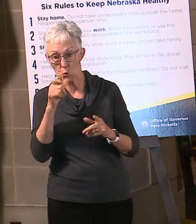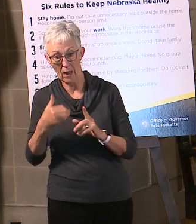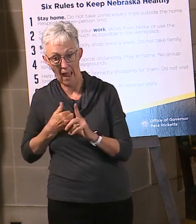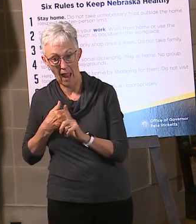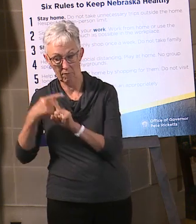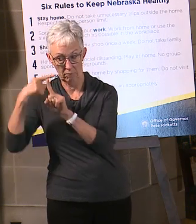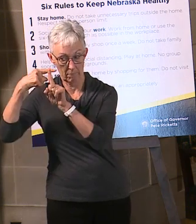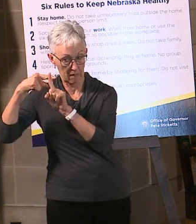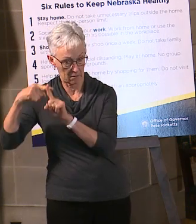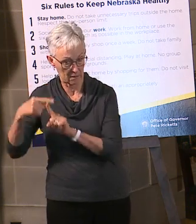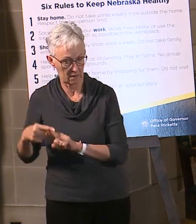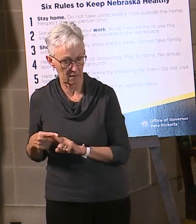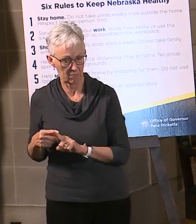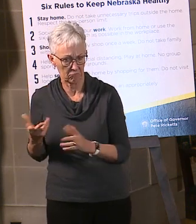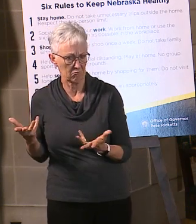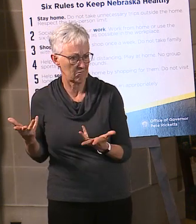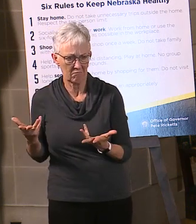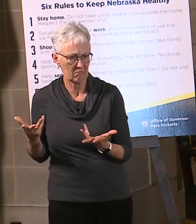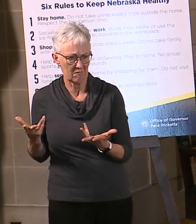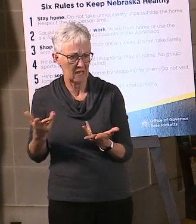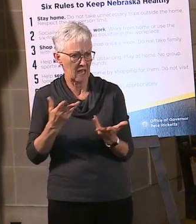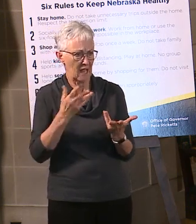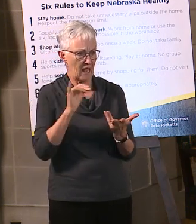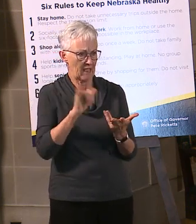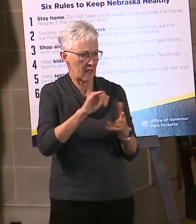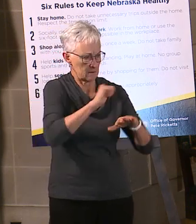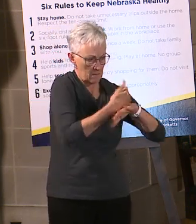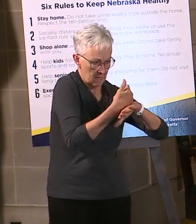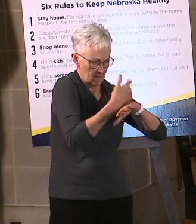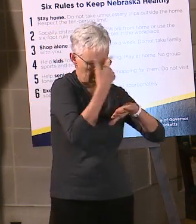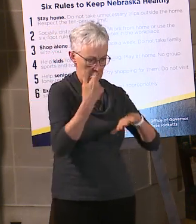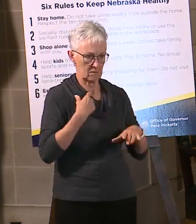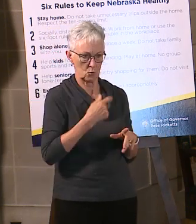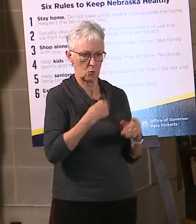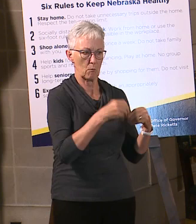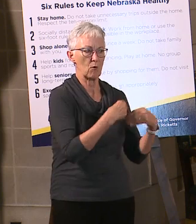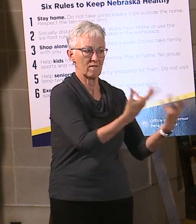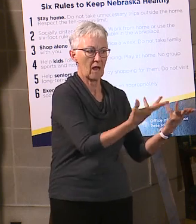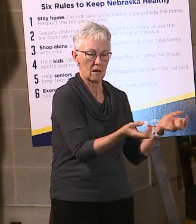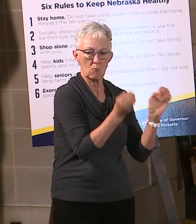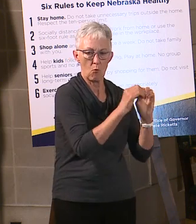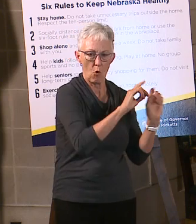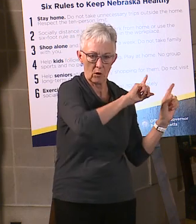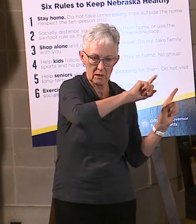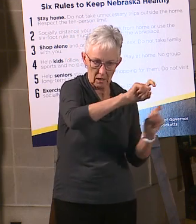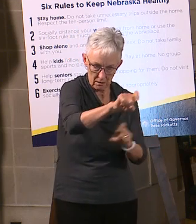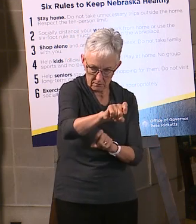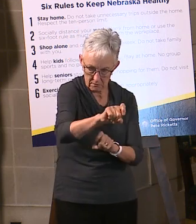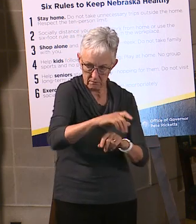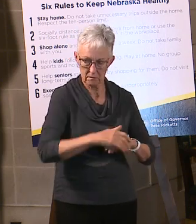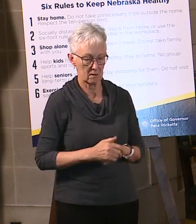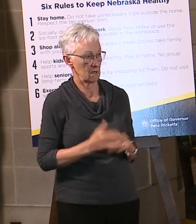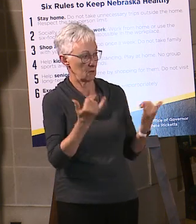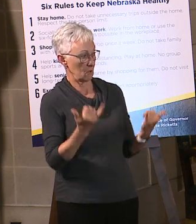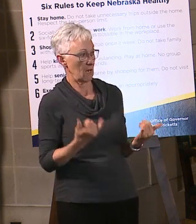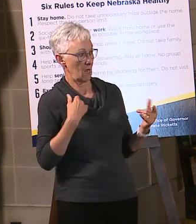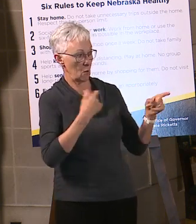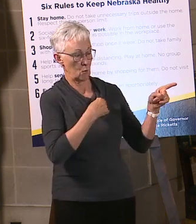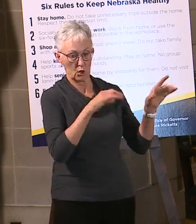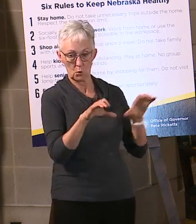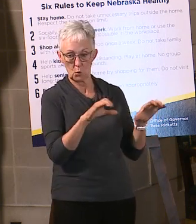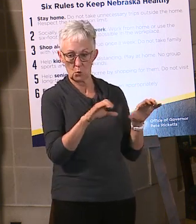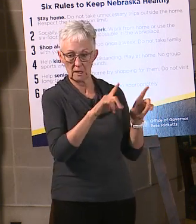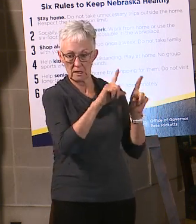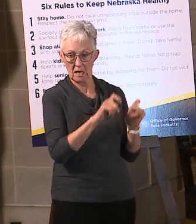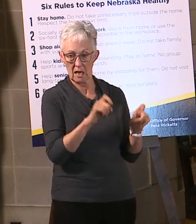again, a few testing folks as we've been doing more broad-based with say things like testnebraska.com, we've been getting a lower test